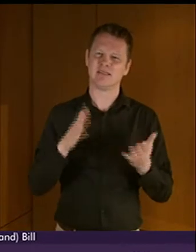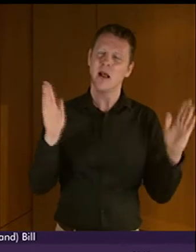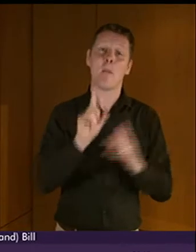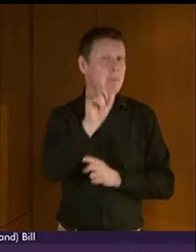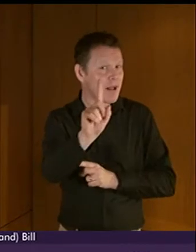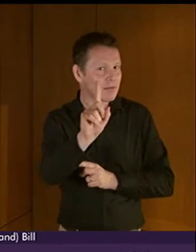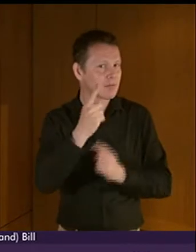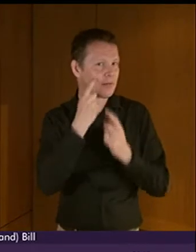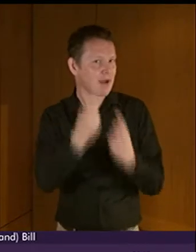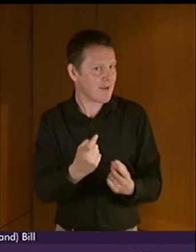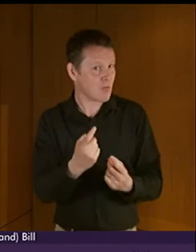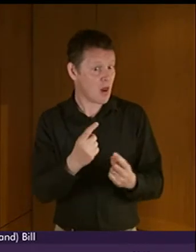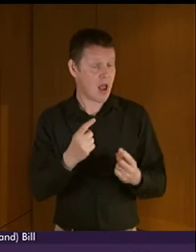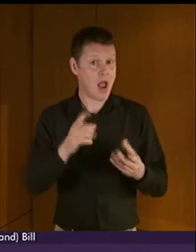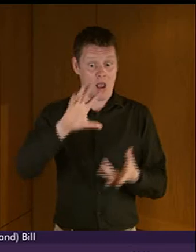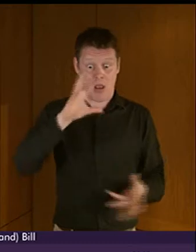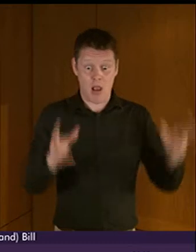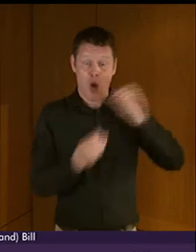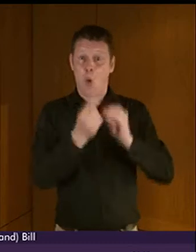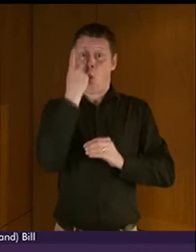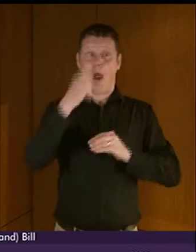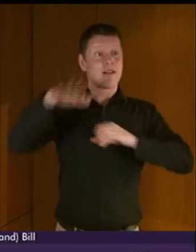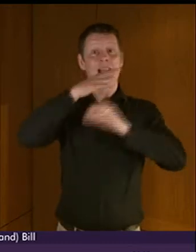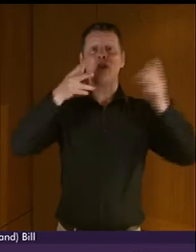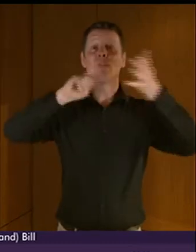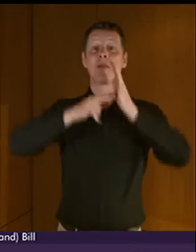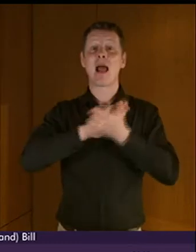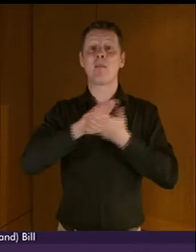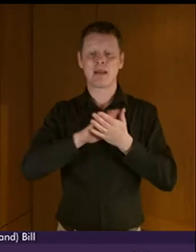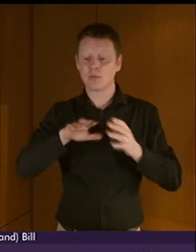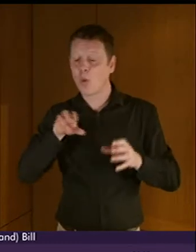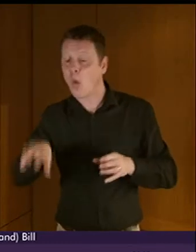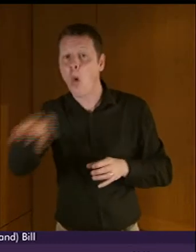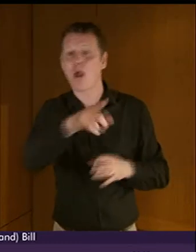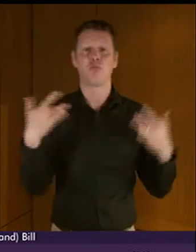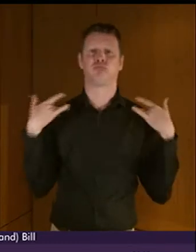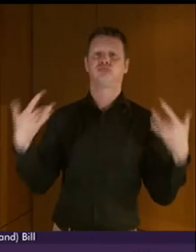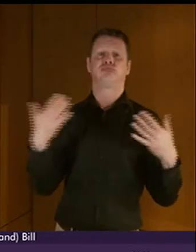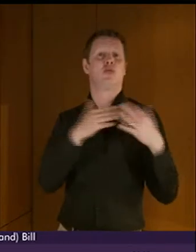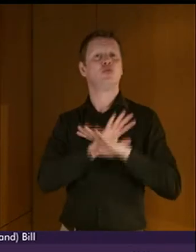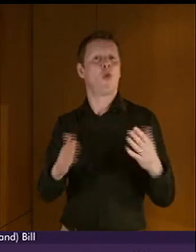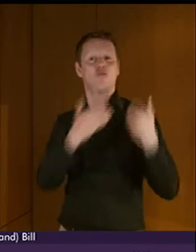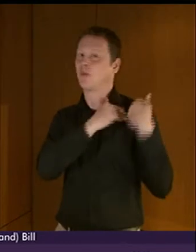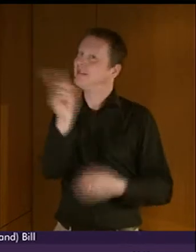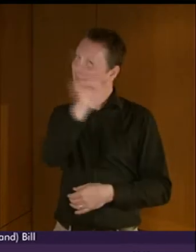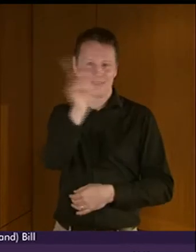incorporating the plans into a single national plan must not dilute public authorities' accountability for delivering the actions included in the plan.